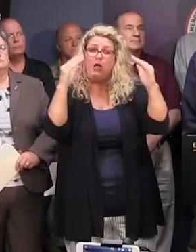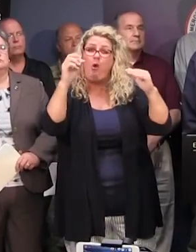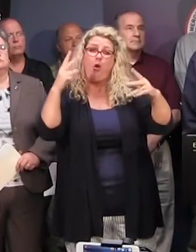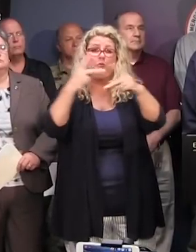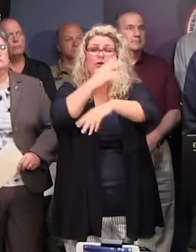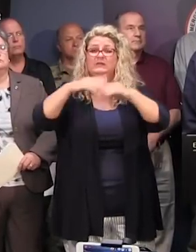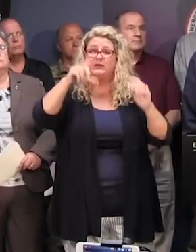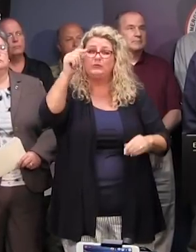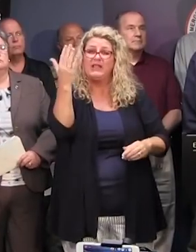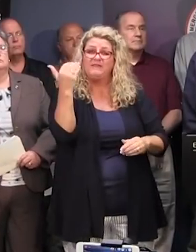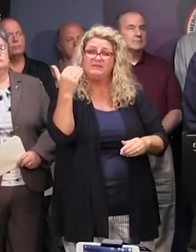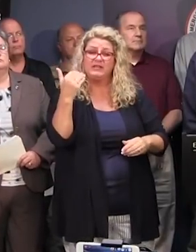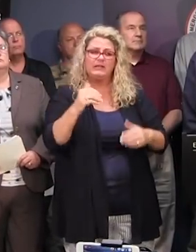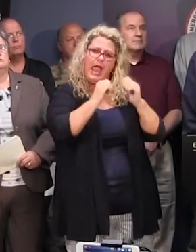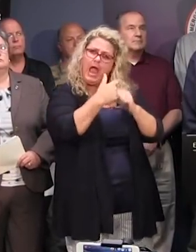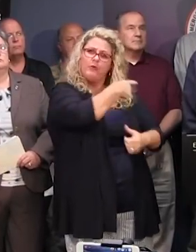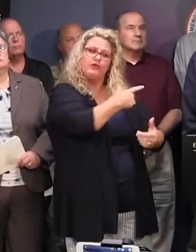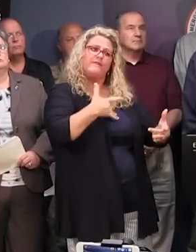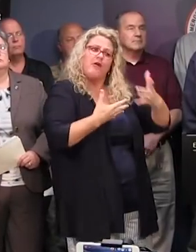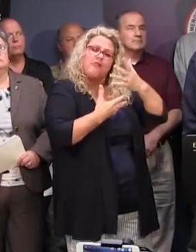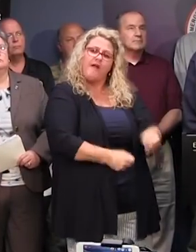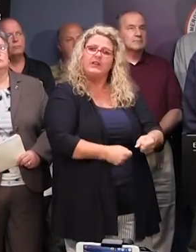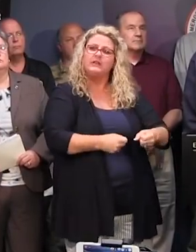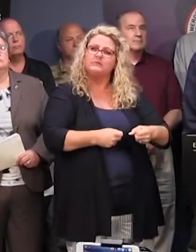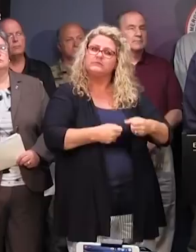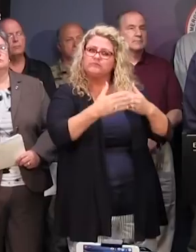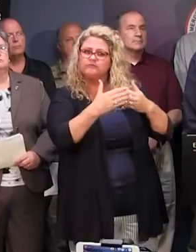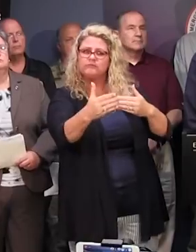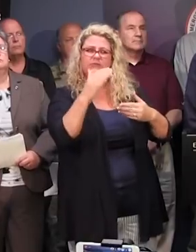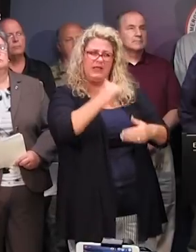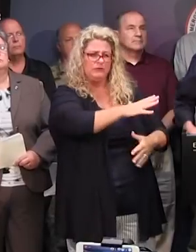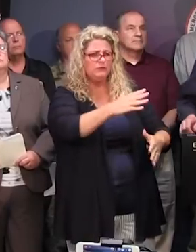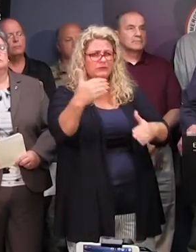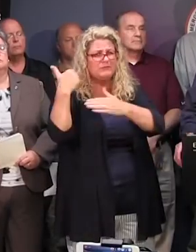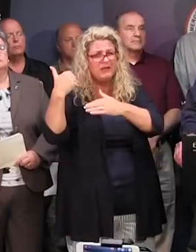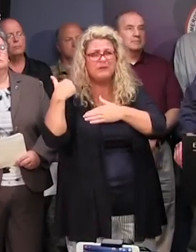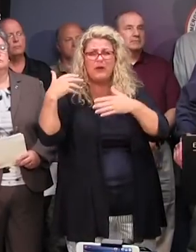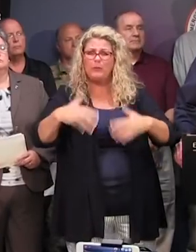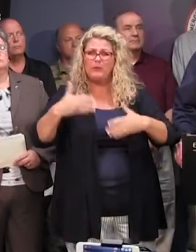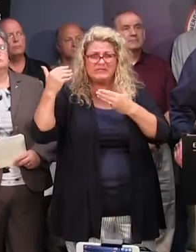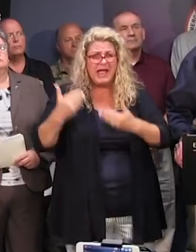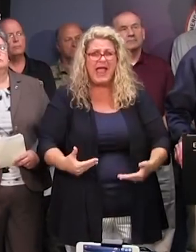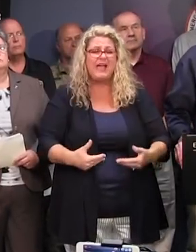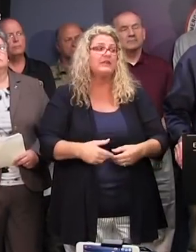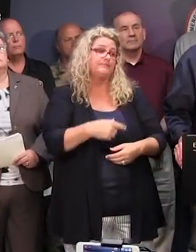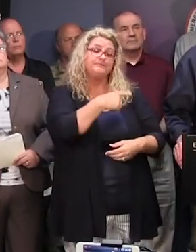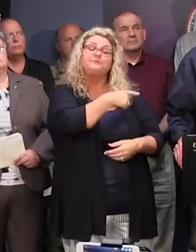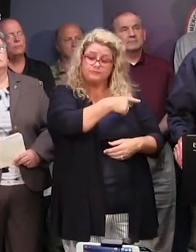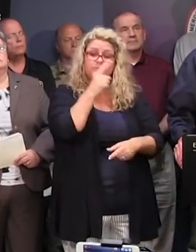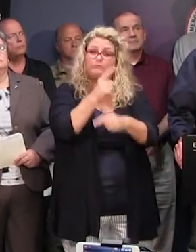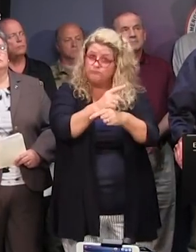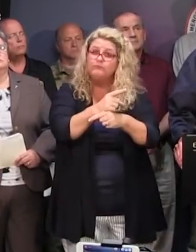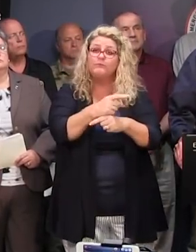confident that you'll have what you need to get that done? It's going to be a huge response if that happens. Well, it is because we have been in